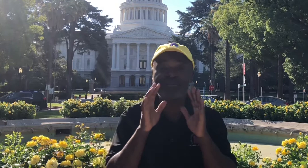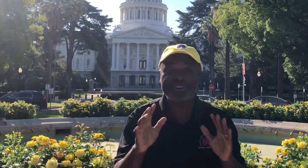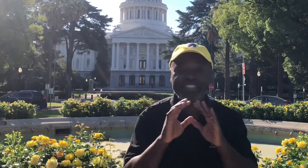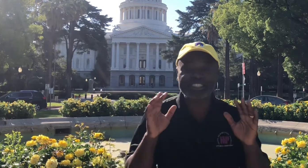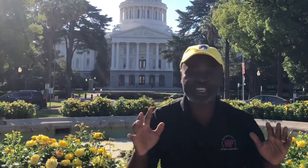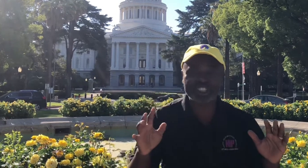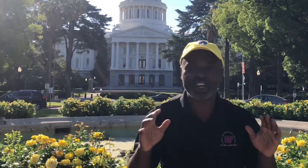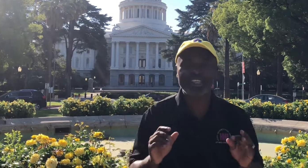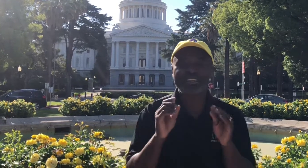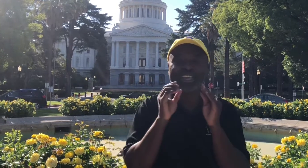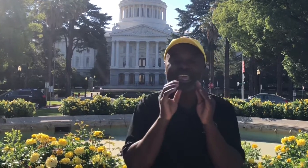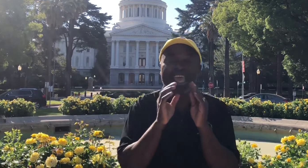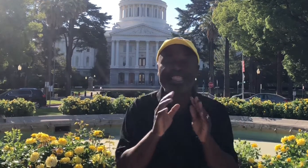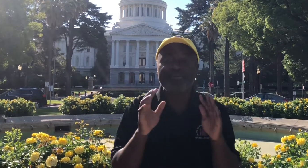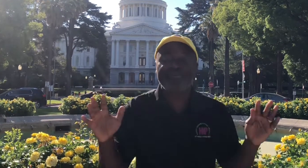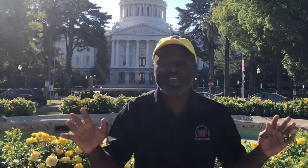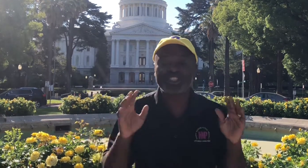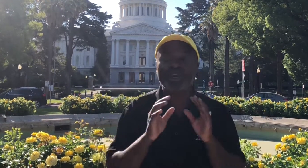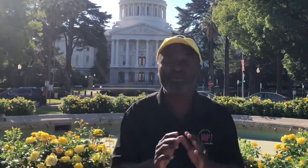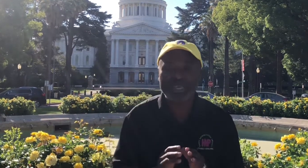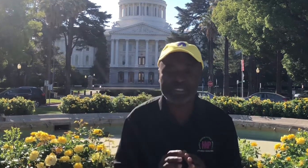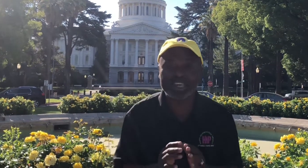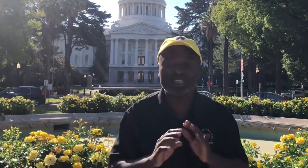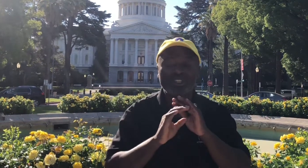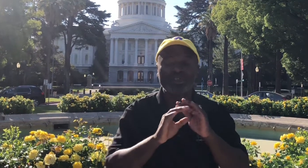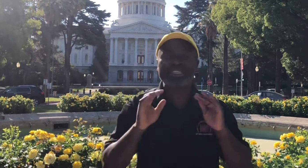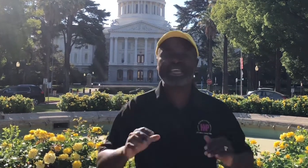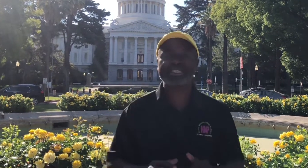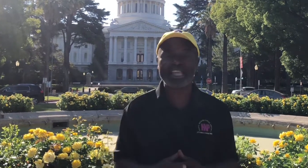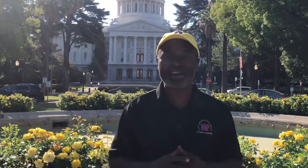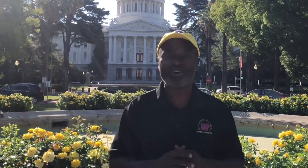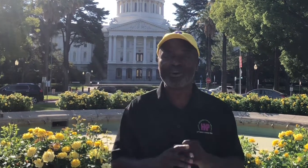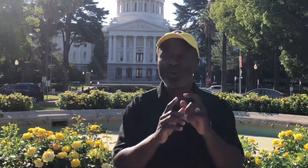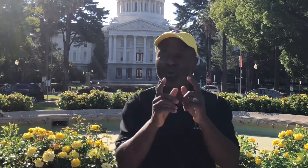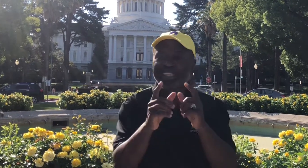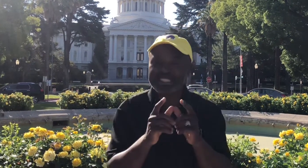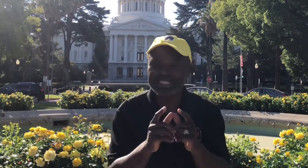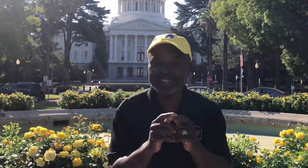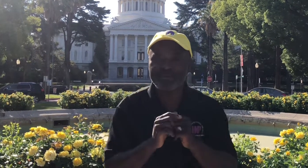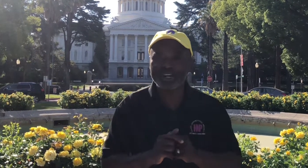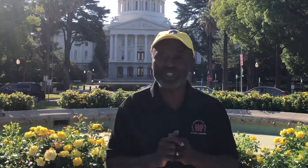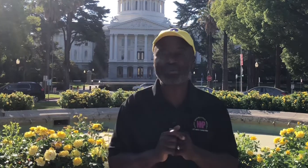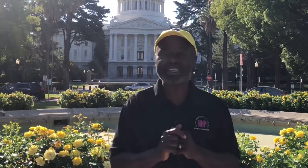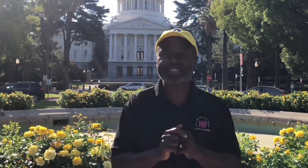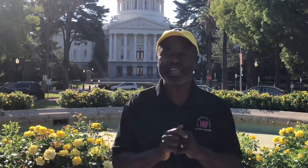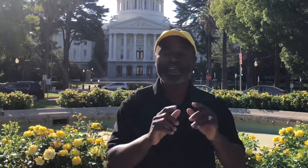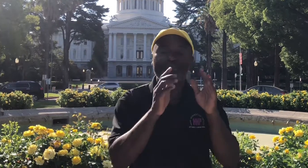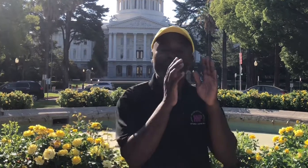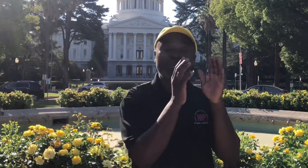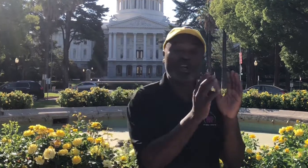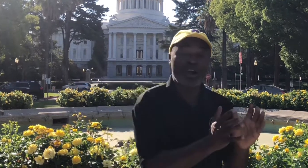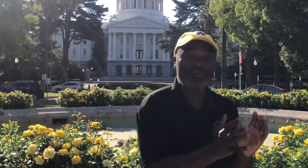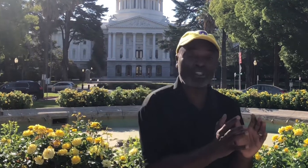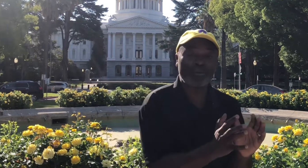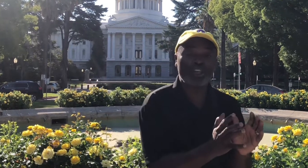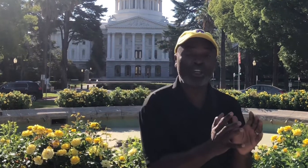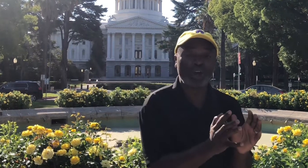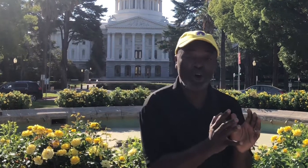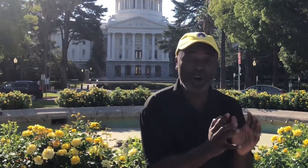free session that can elevate your business to the next level. What is in it for you, you might say? From the comfort of your own home,